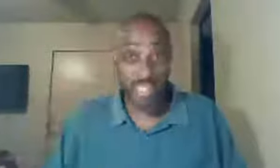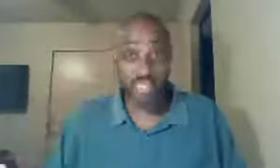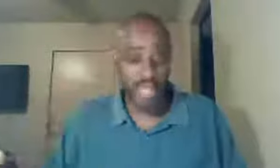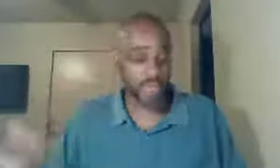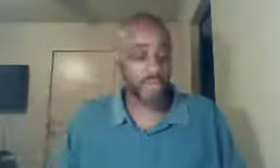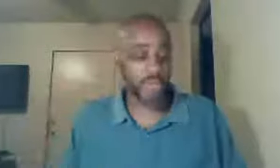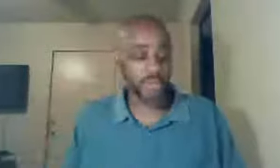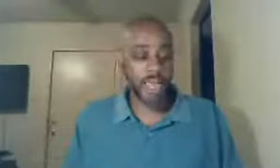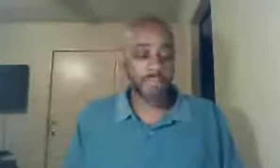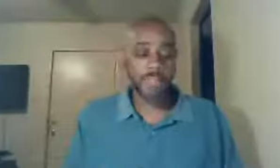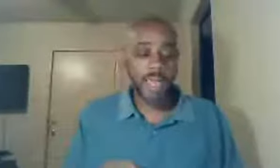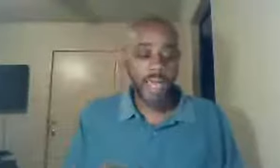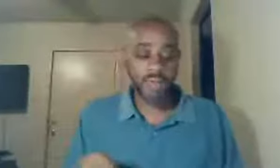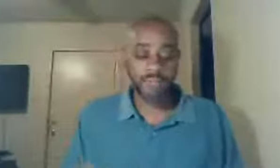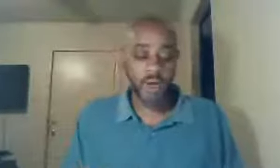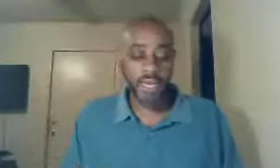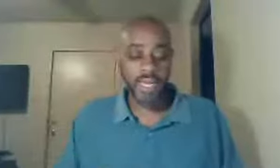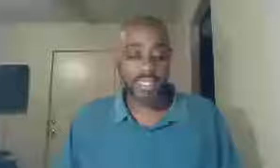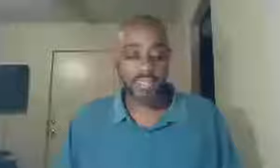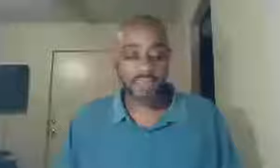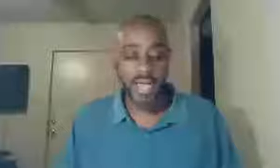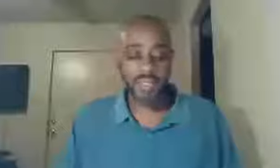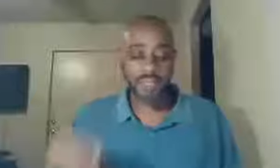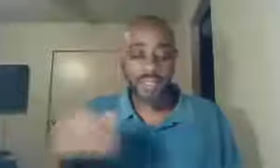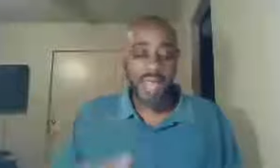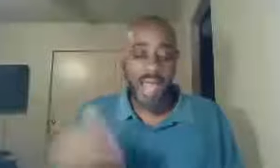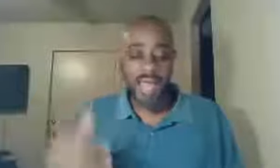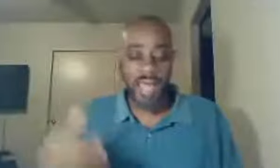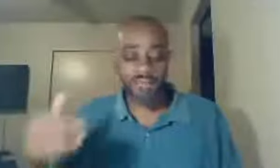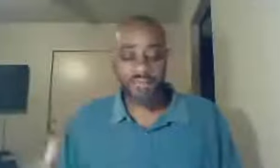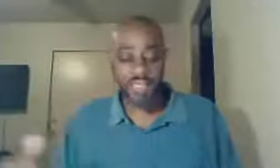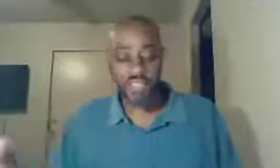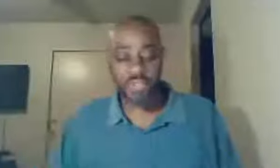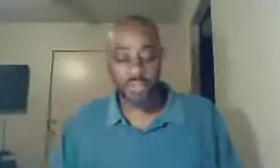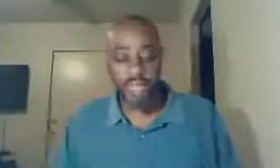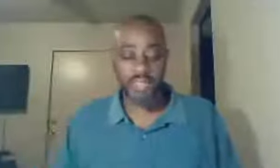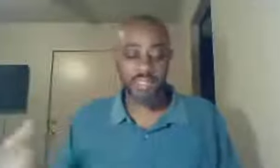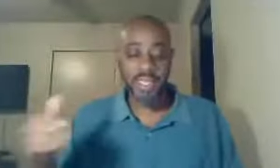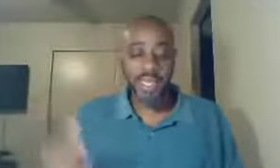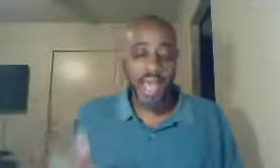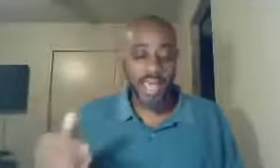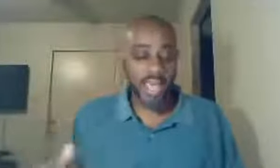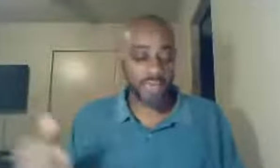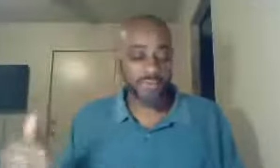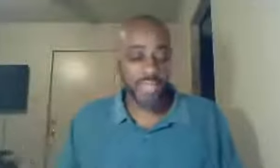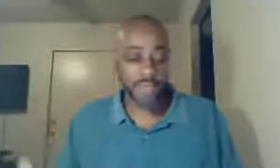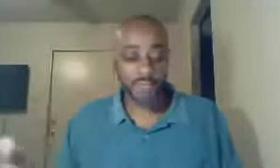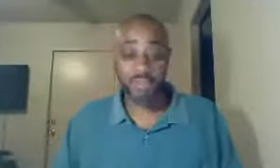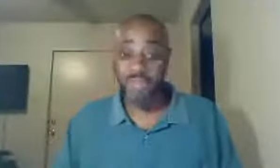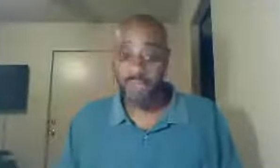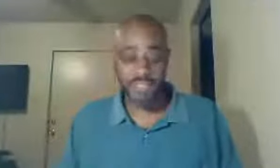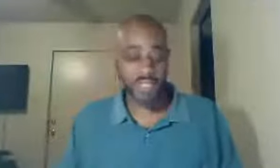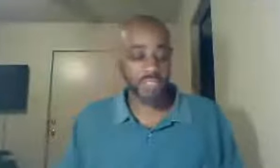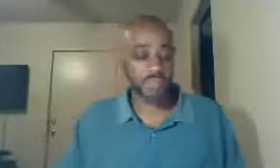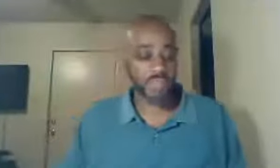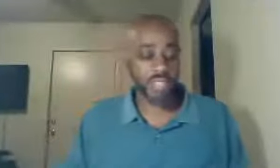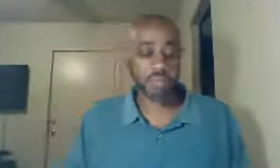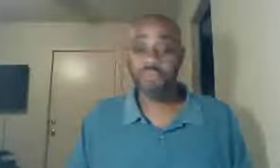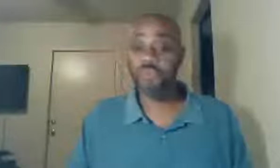end now, right, I have fought a good fight, I have finished the race, I have kept the faith, 2nd Timothy chapter 4,